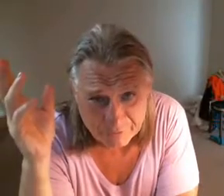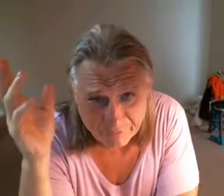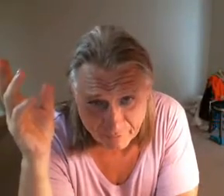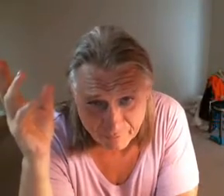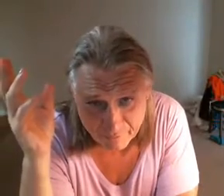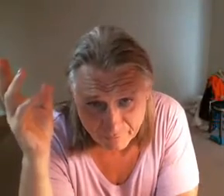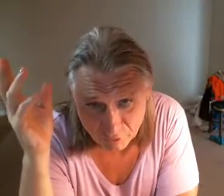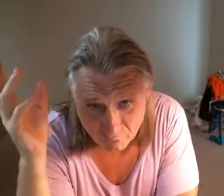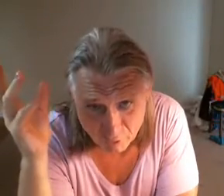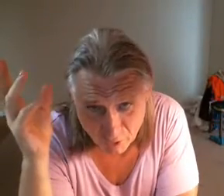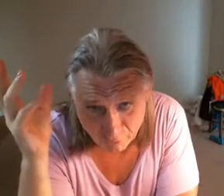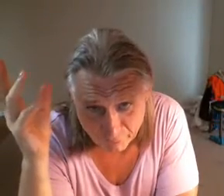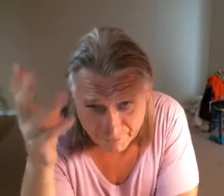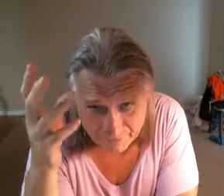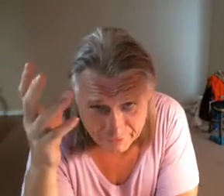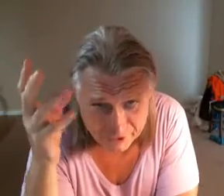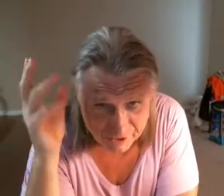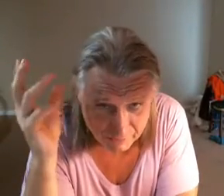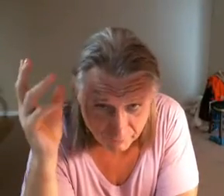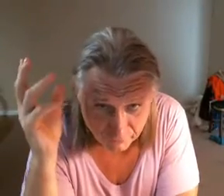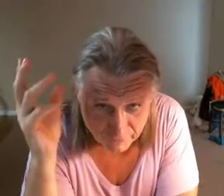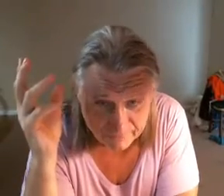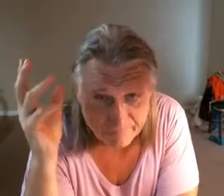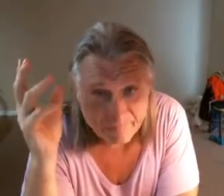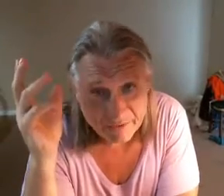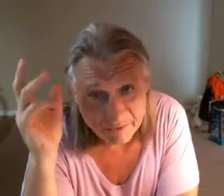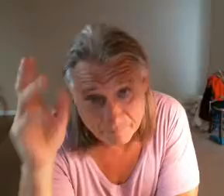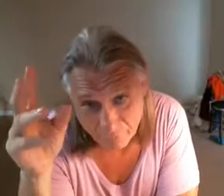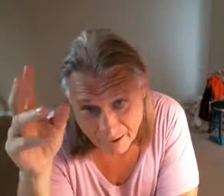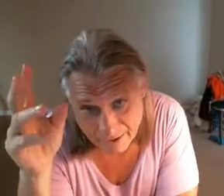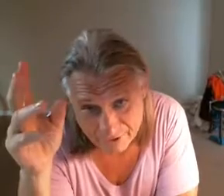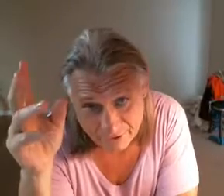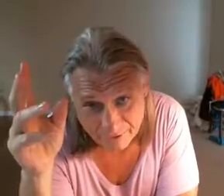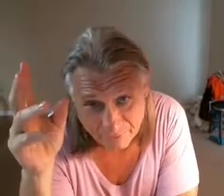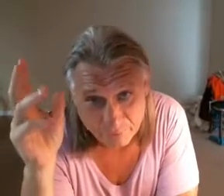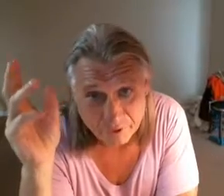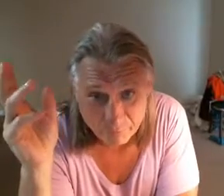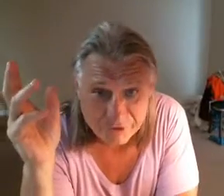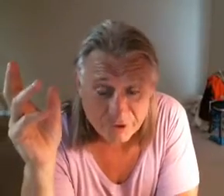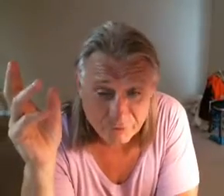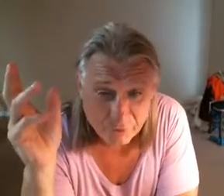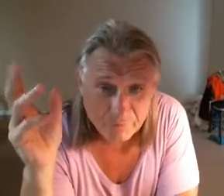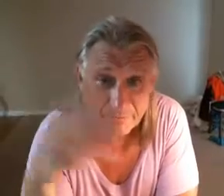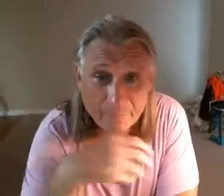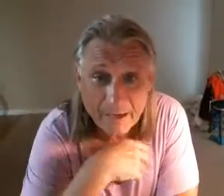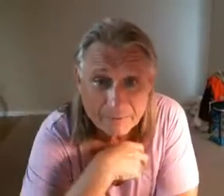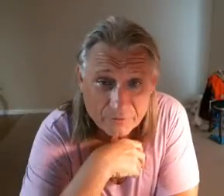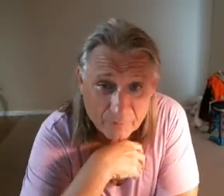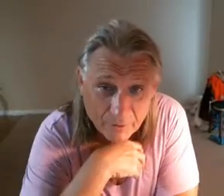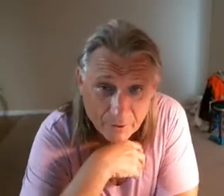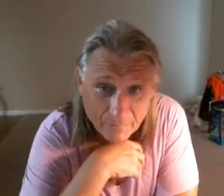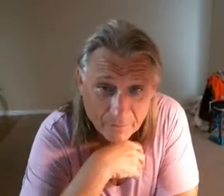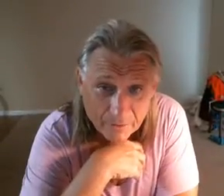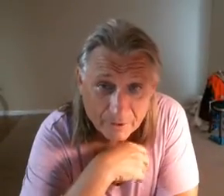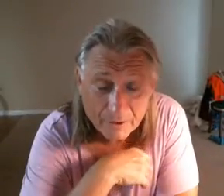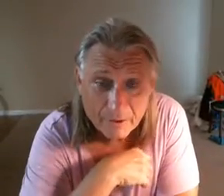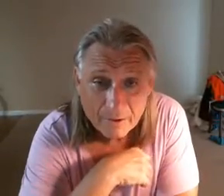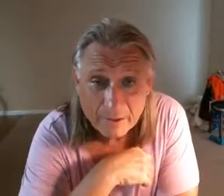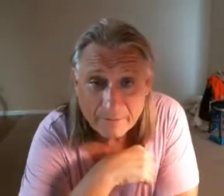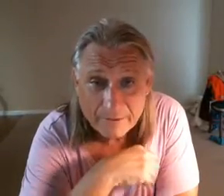some of the glucose medication I was on in prior years was a contributing factor to my heart failure and